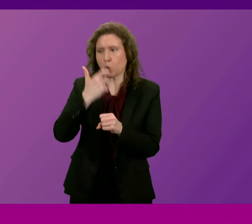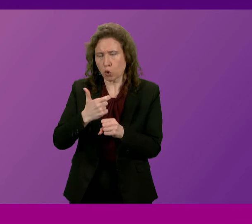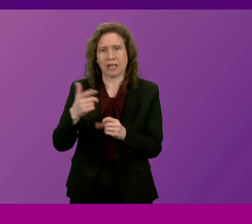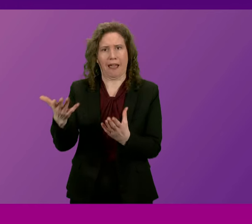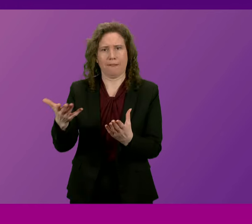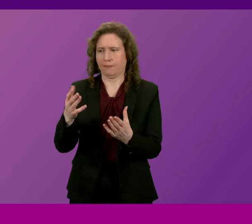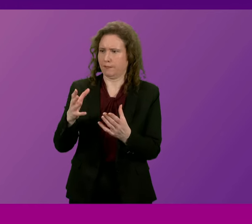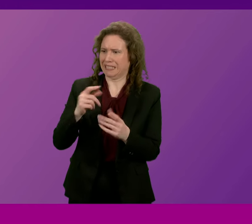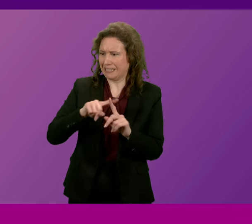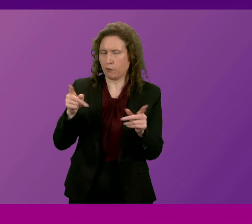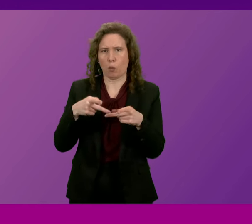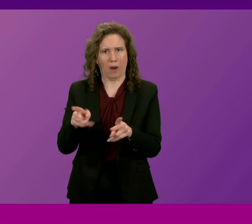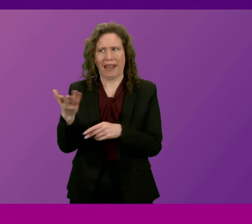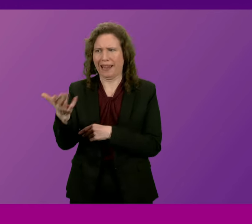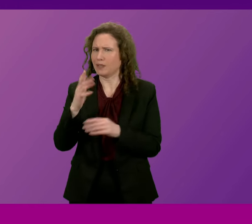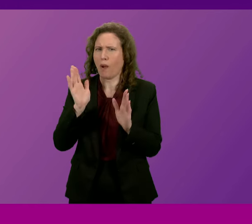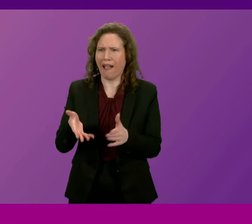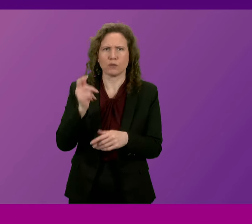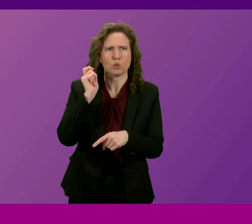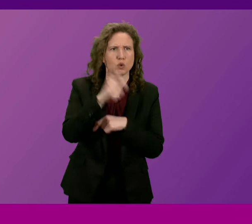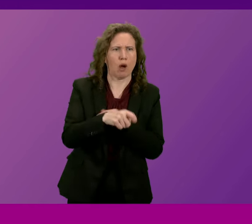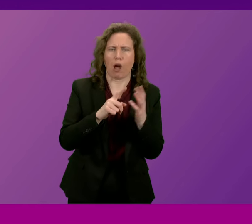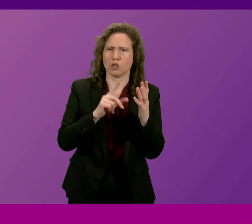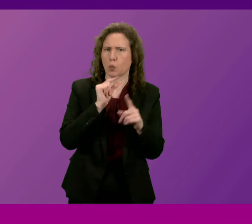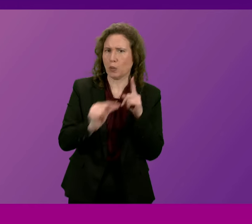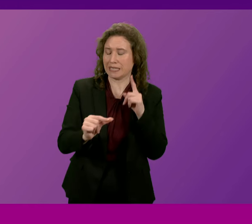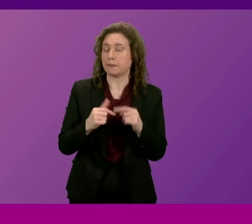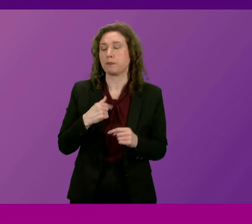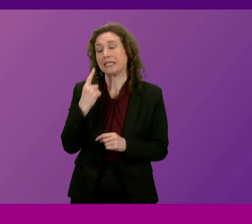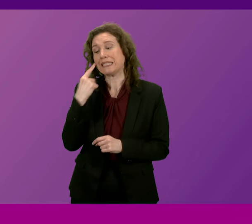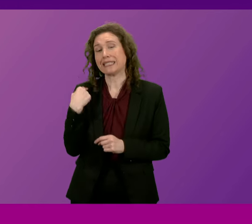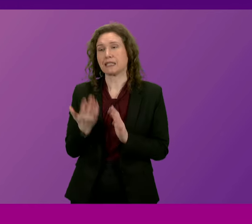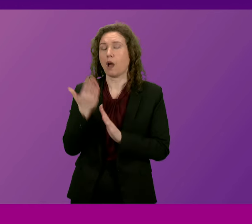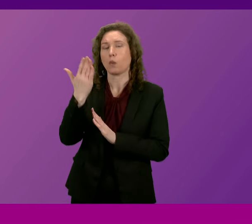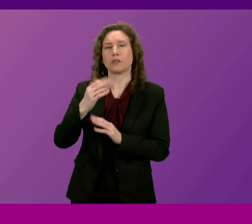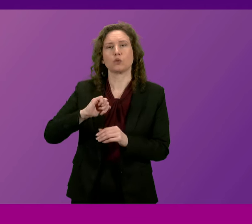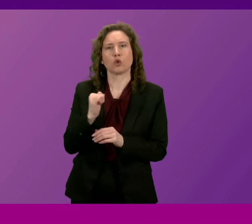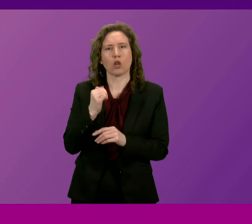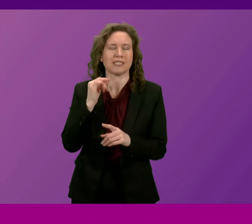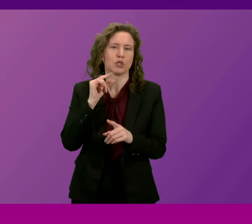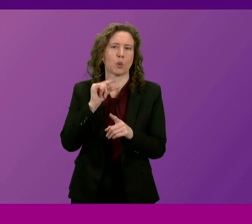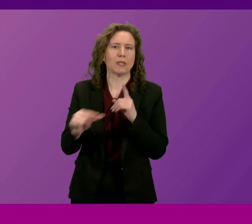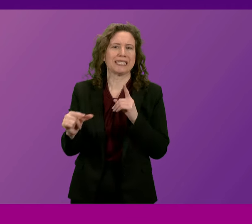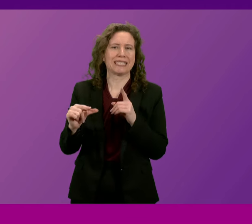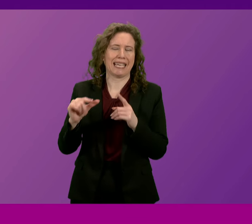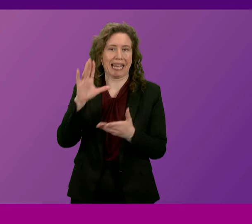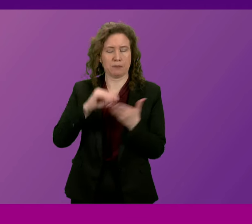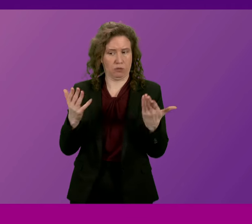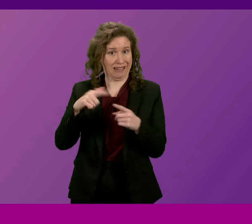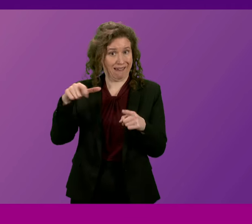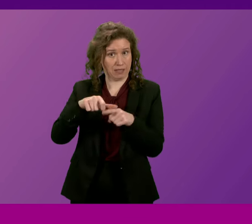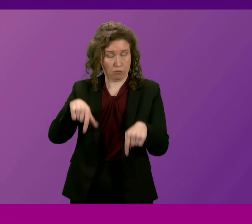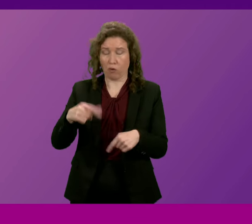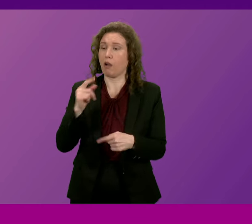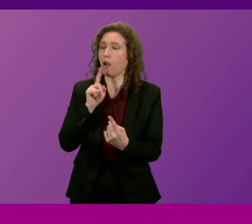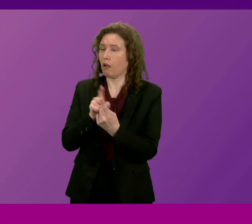avoid tax increases of this particular nature. I was delighted to visit yesterday the Scotch whisky experience in Edinburgh to hear more